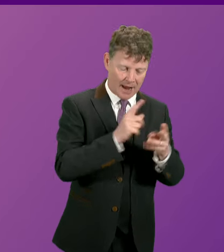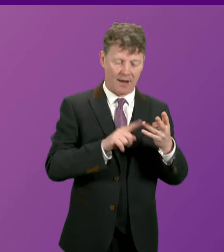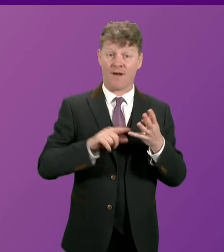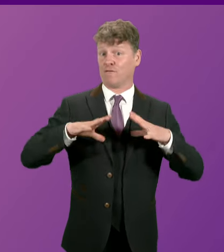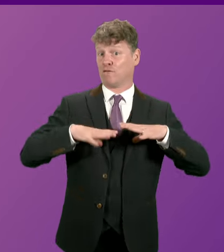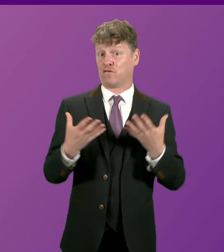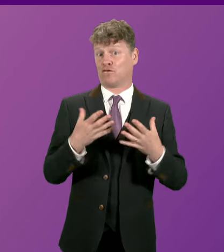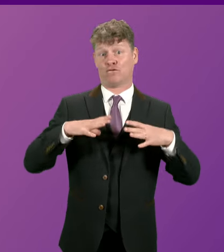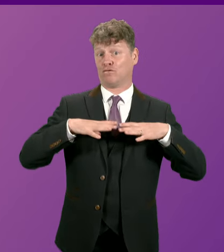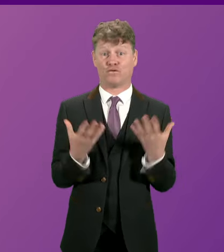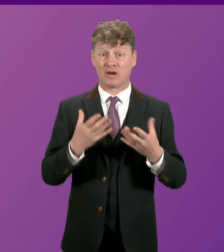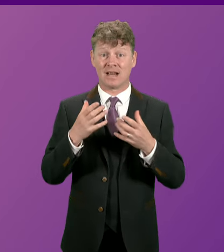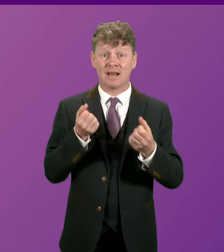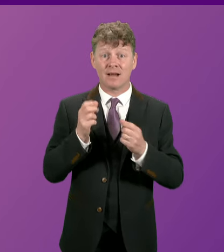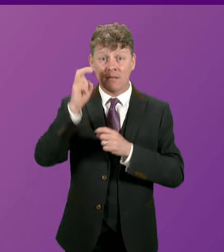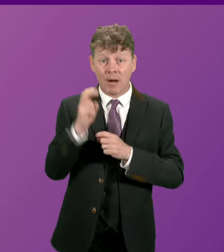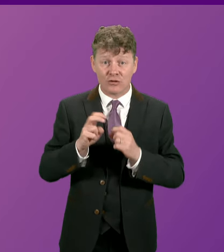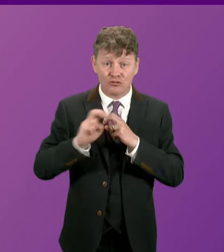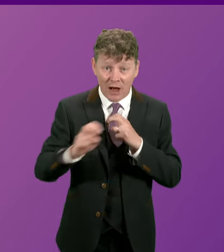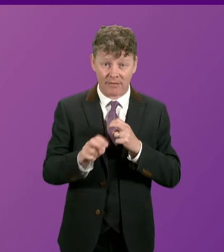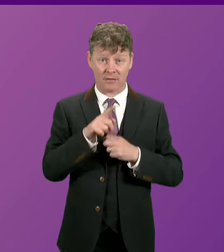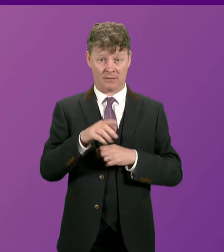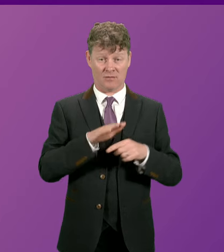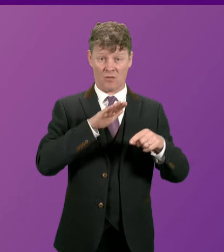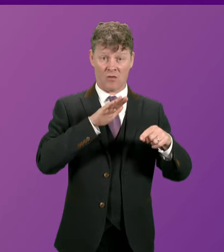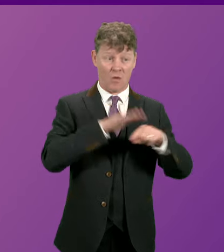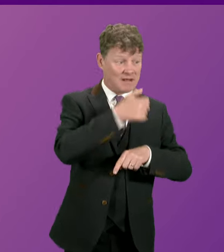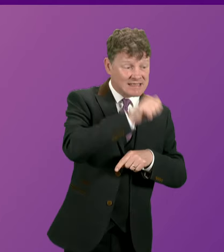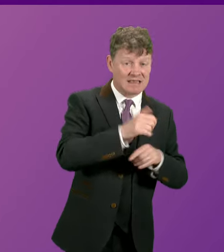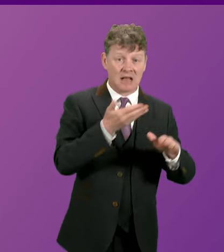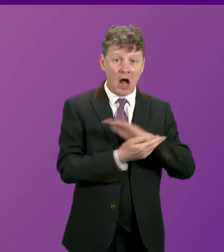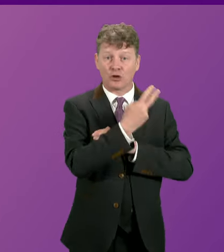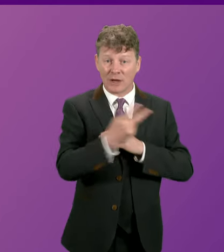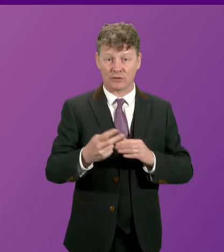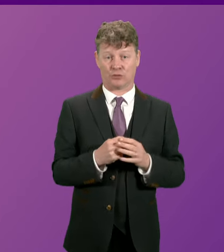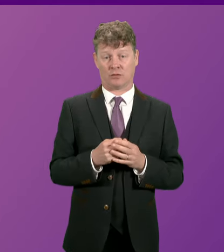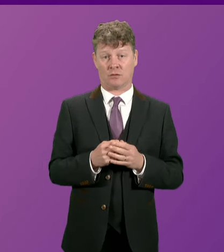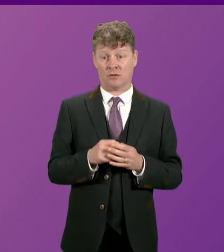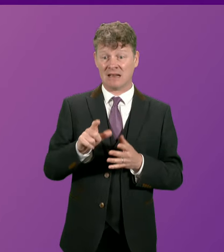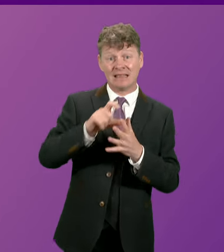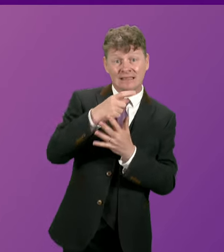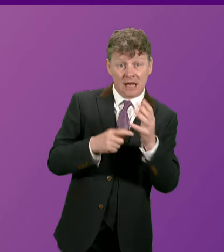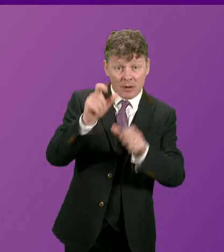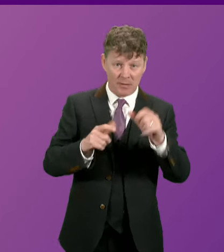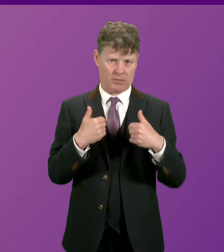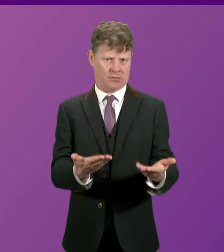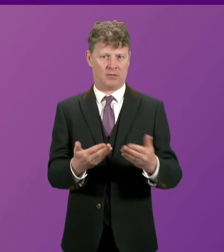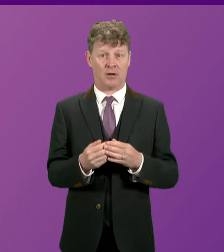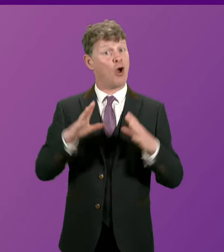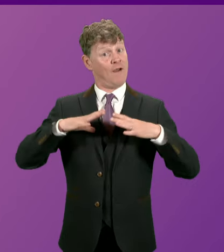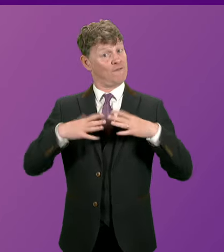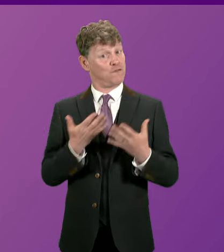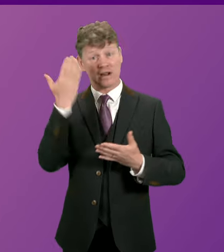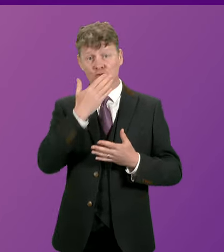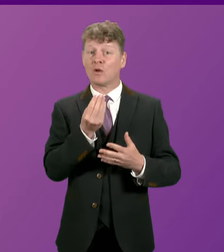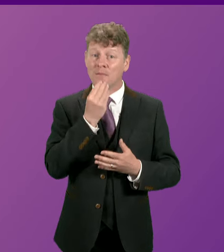for those who are under 22, over 60, those with a disability with a party of free school meals, the party of